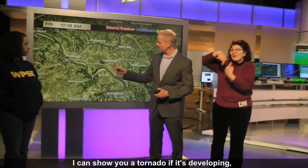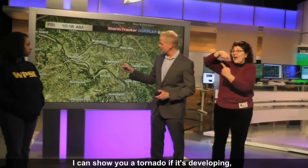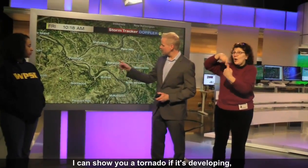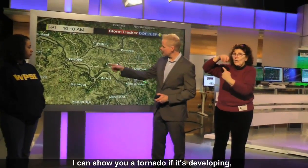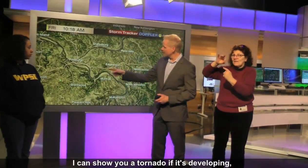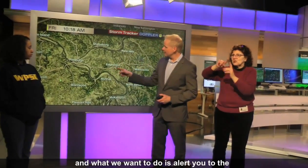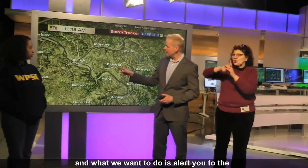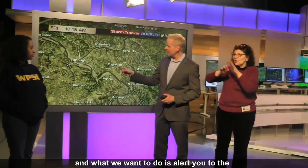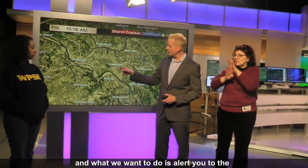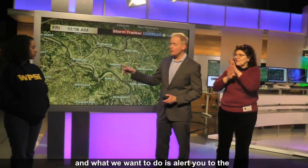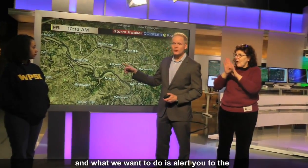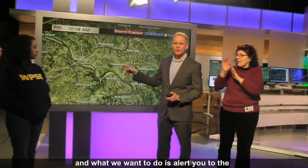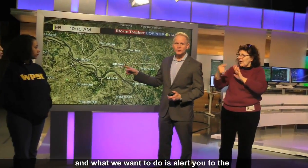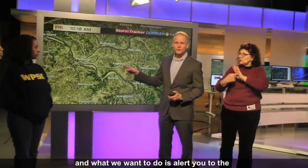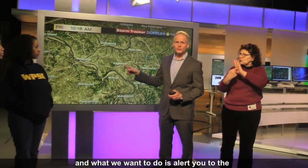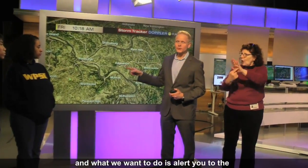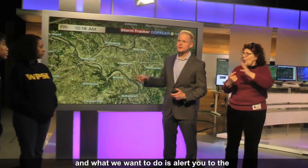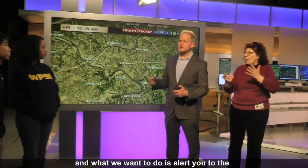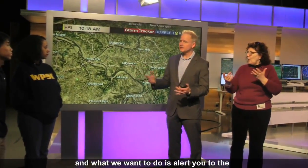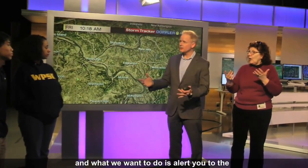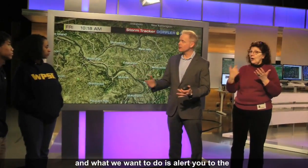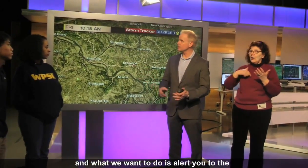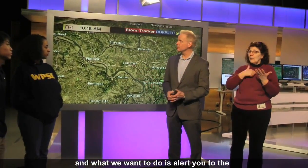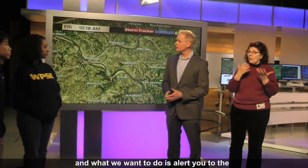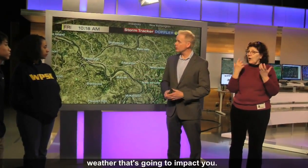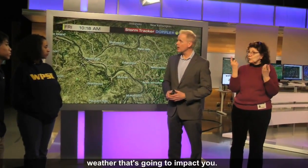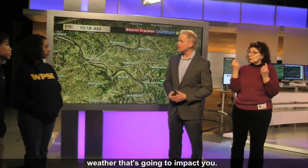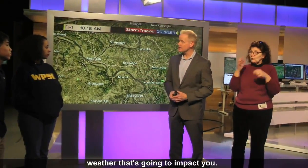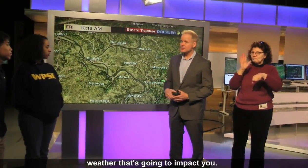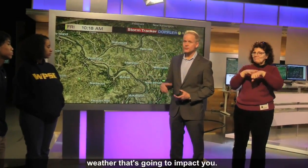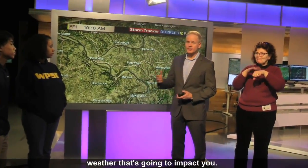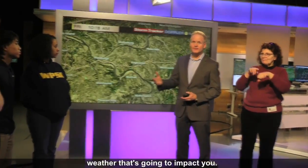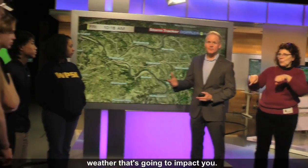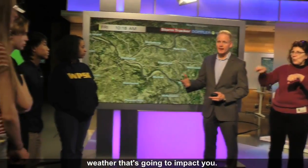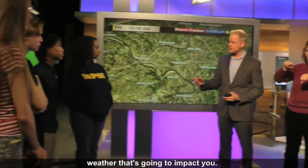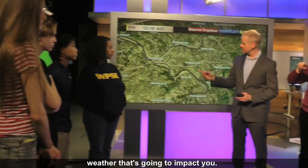developing. And what we want to do is alert you to the weather that's going to impact you.